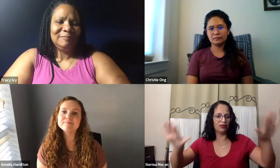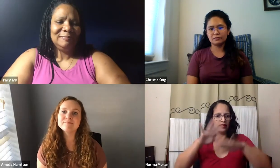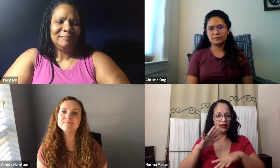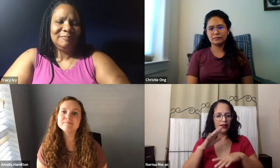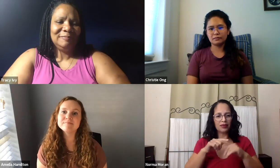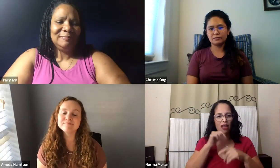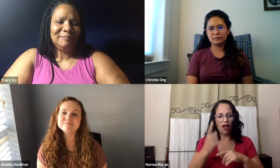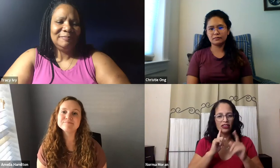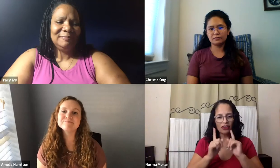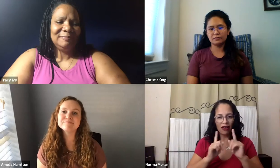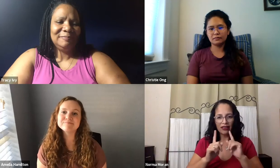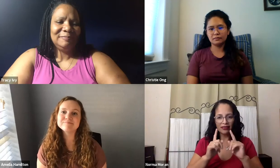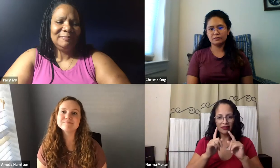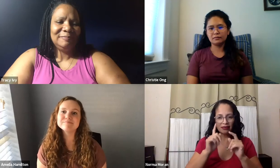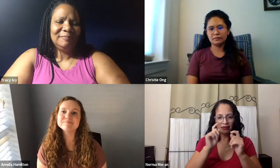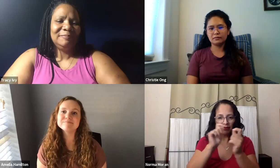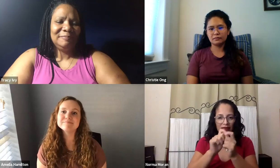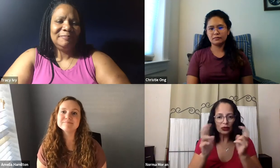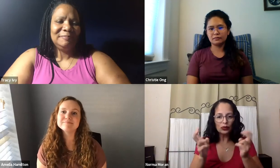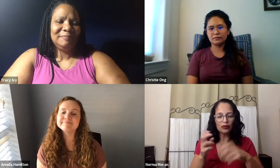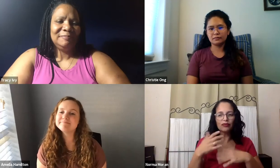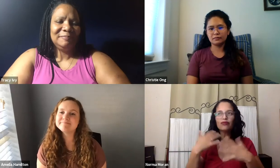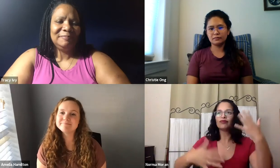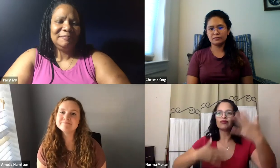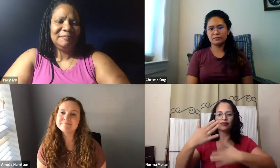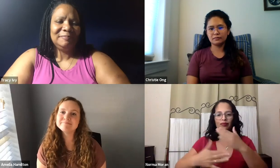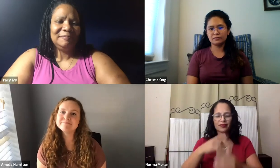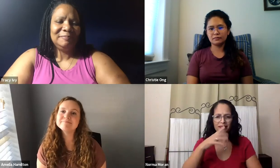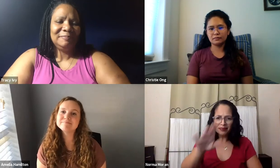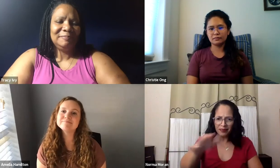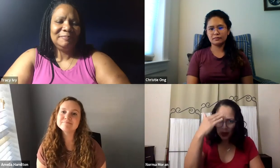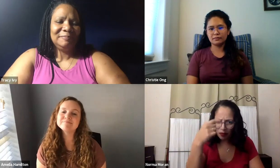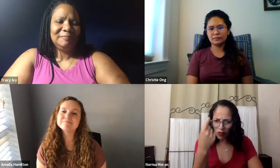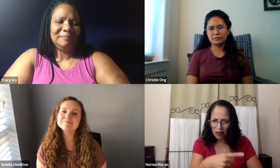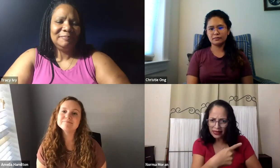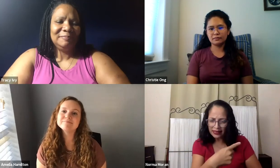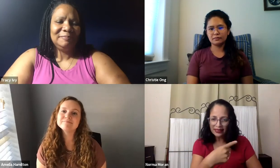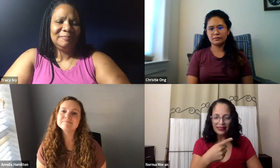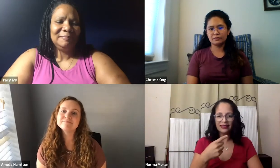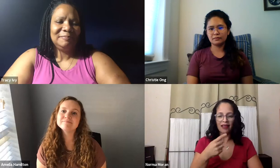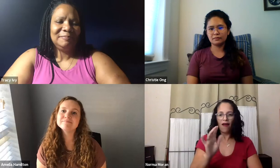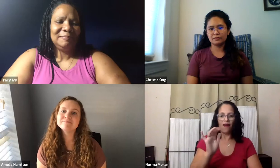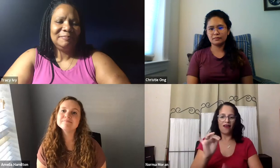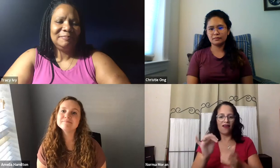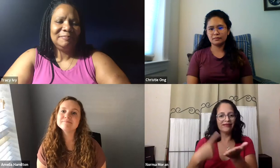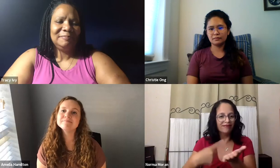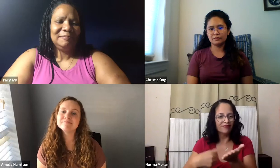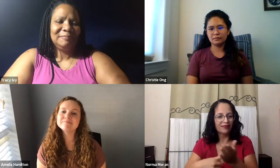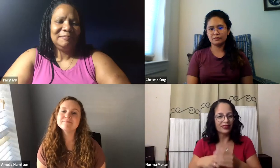It's a great way for the deaf community also, not just to be, you know, talking about specific issues, but saying, know, did you did you watch